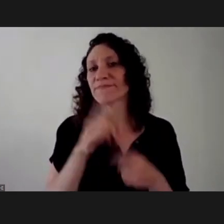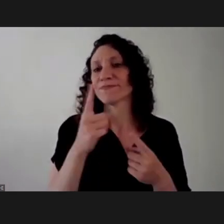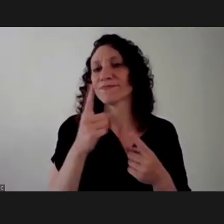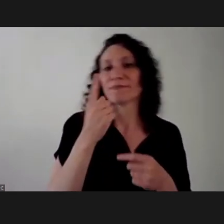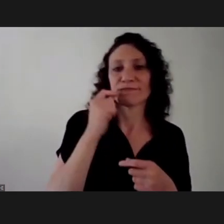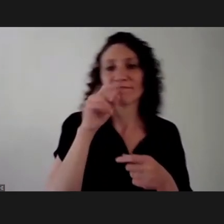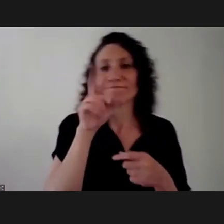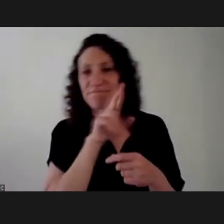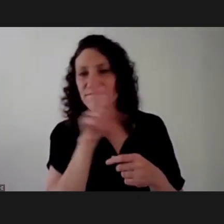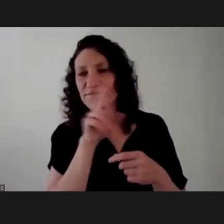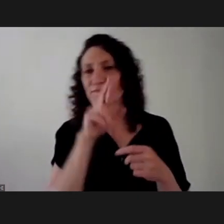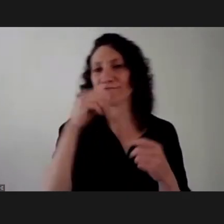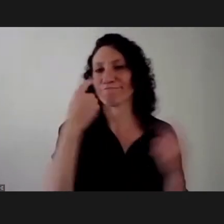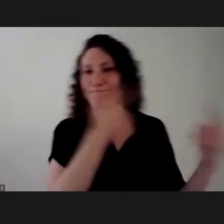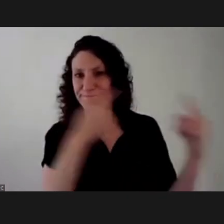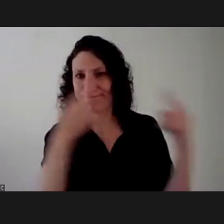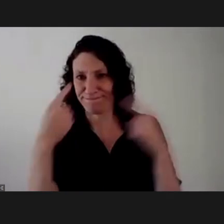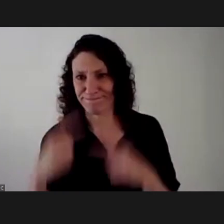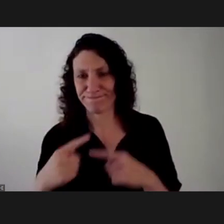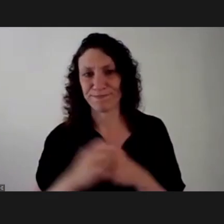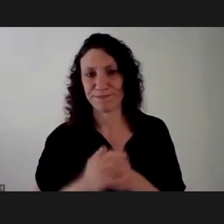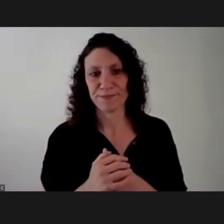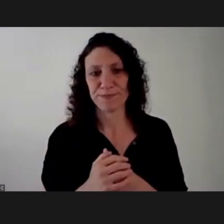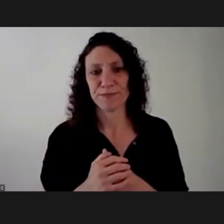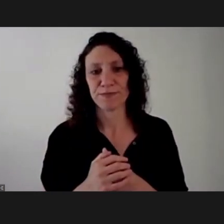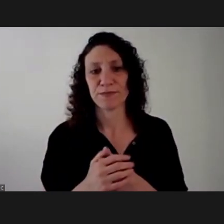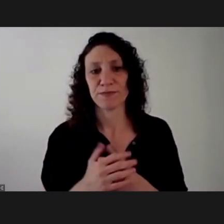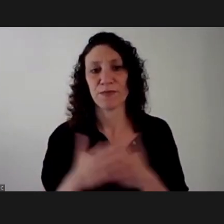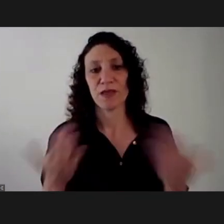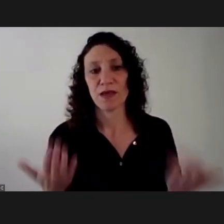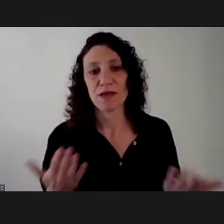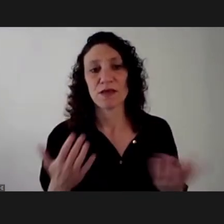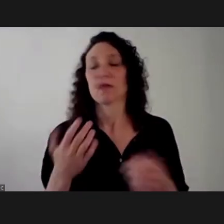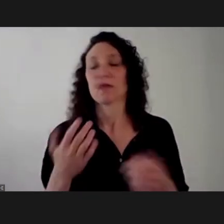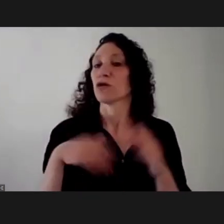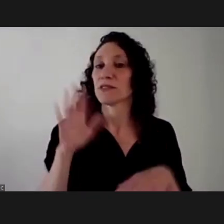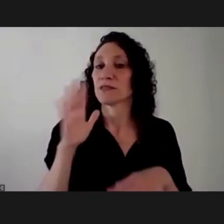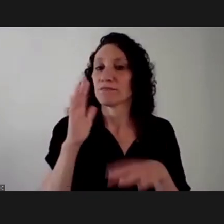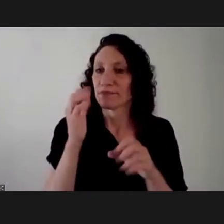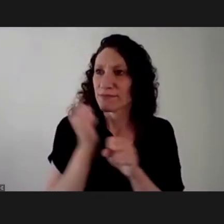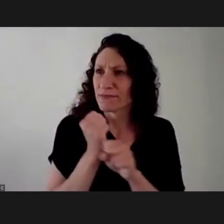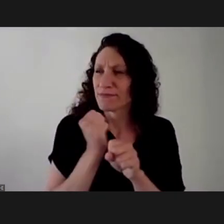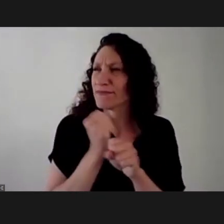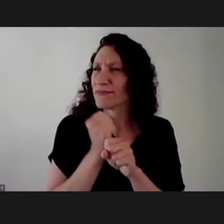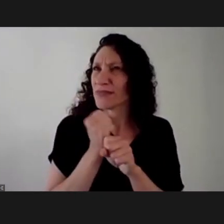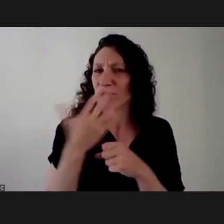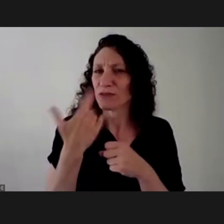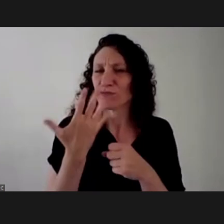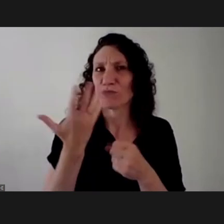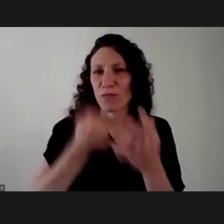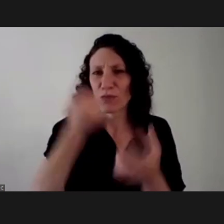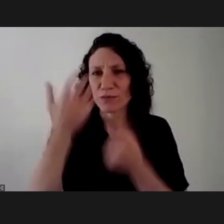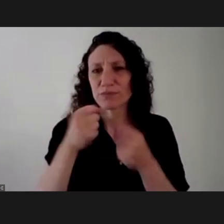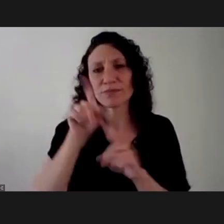in terms of sexual and industrial division of the cinematography and filmmaking in general, even